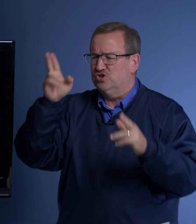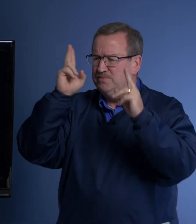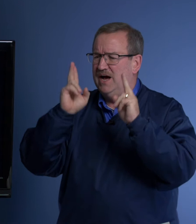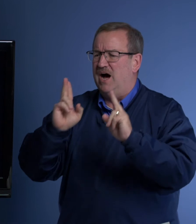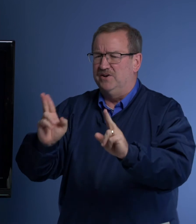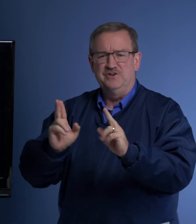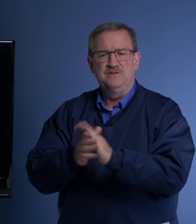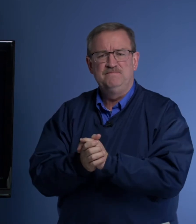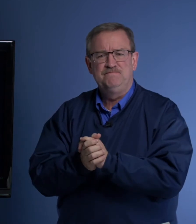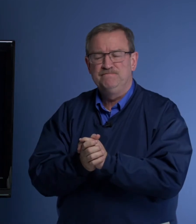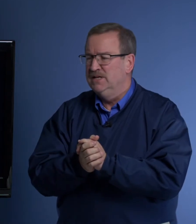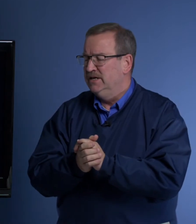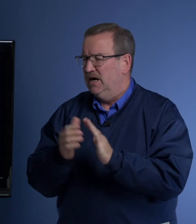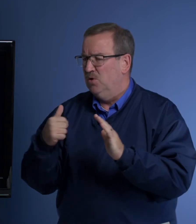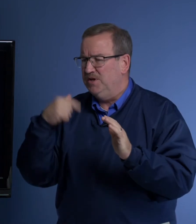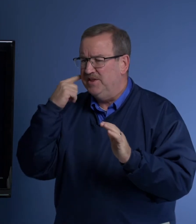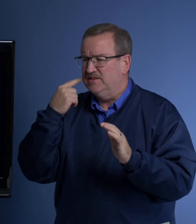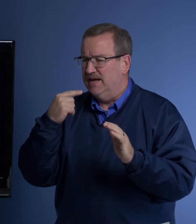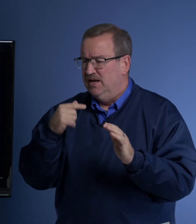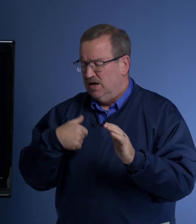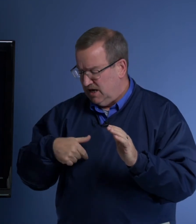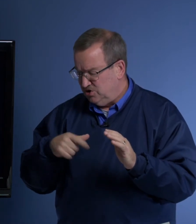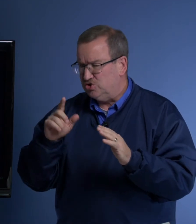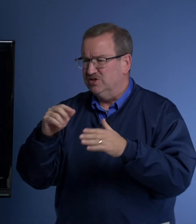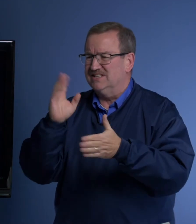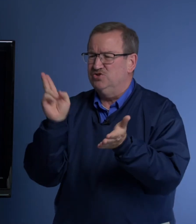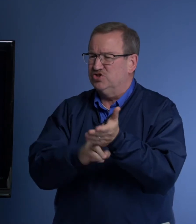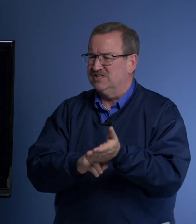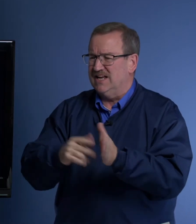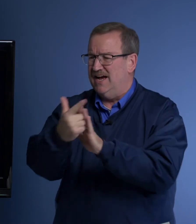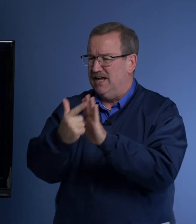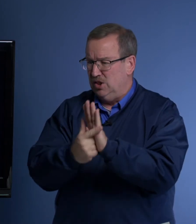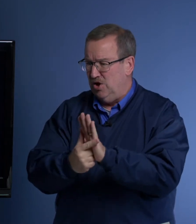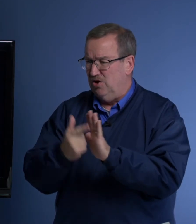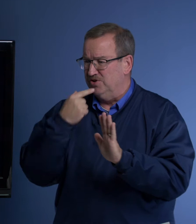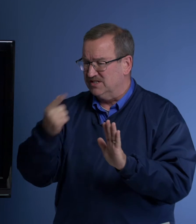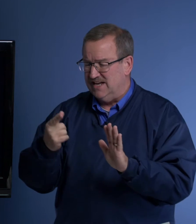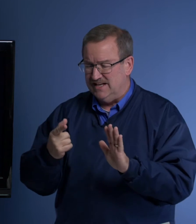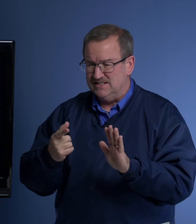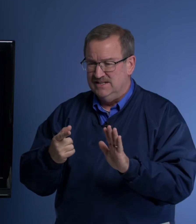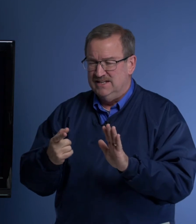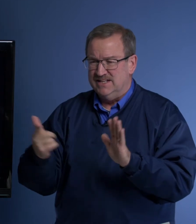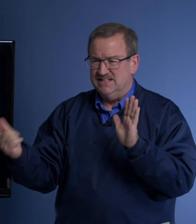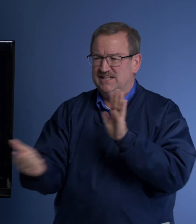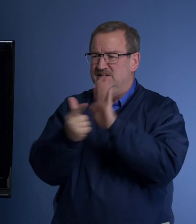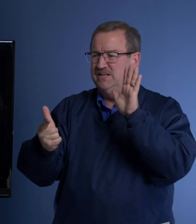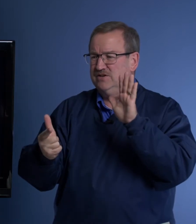should be honored. We think that you should you should sign a law that says that it's illegal